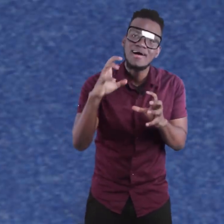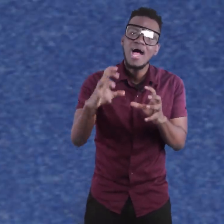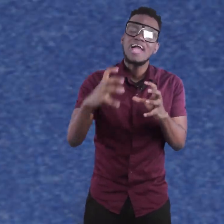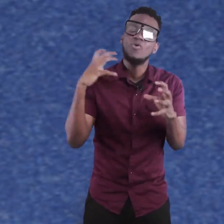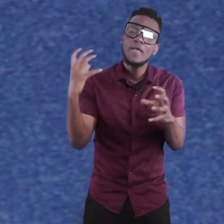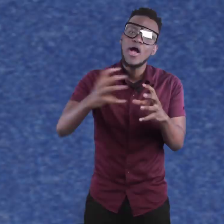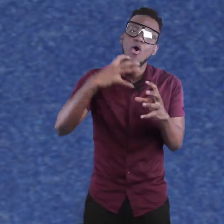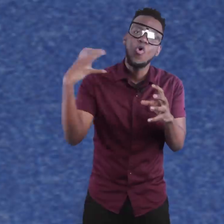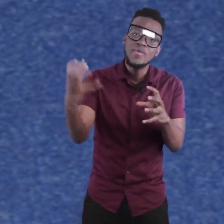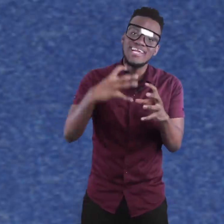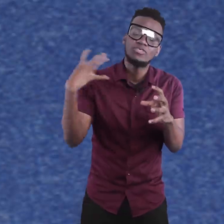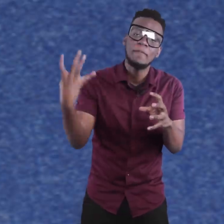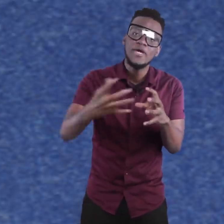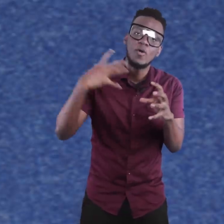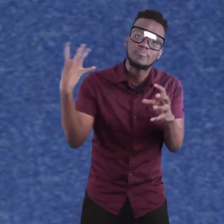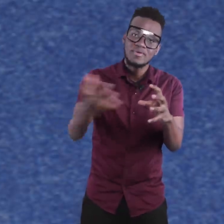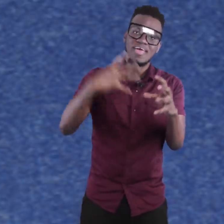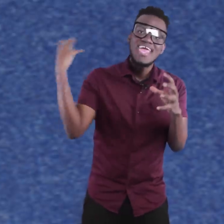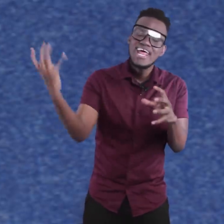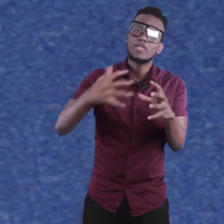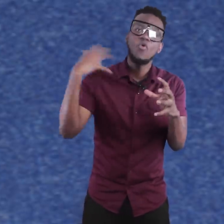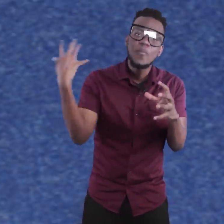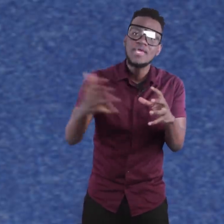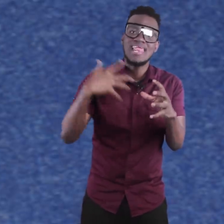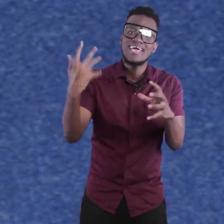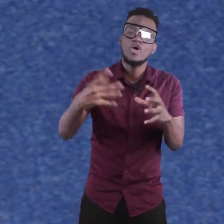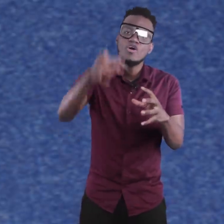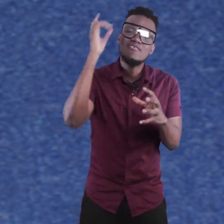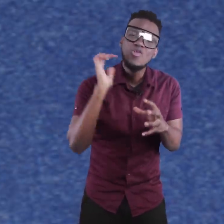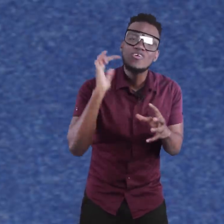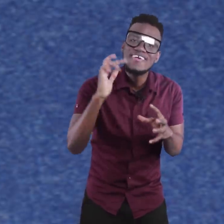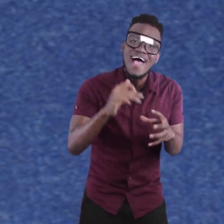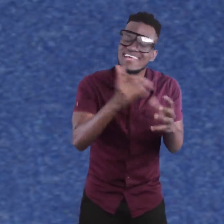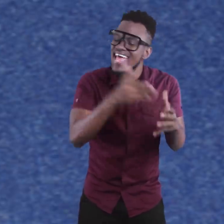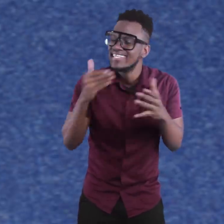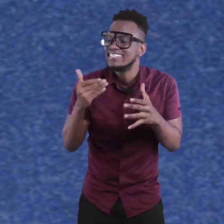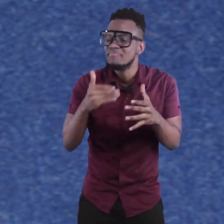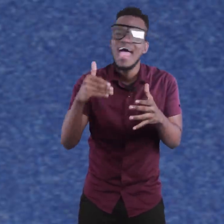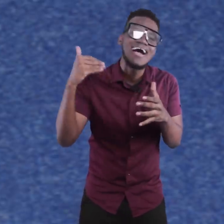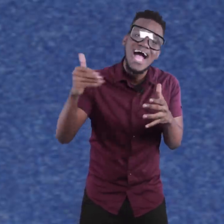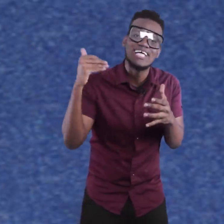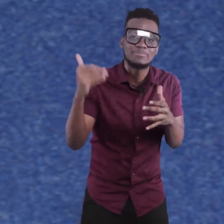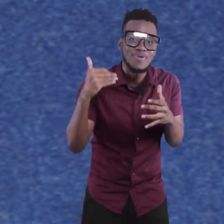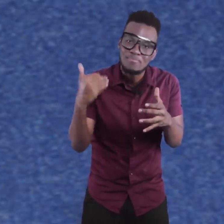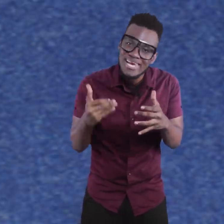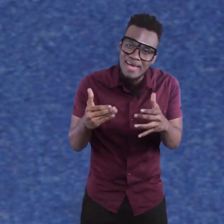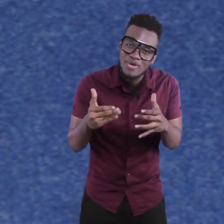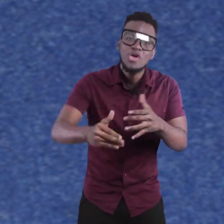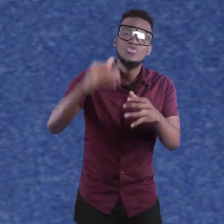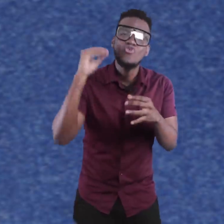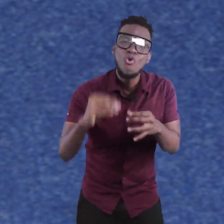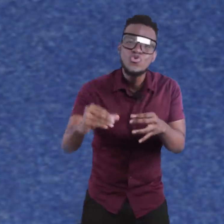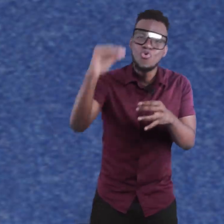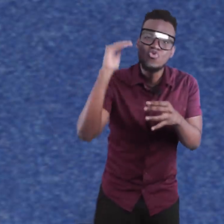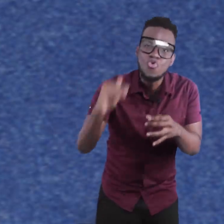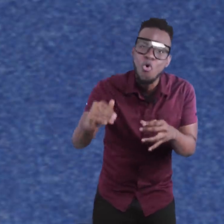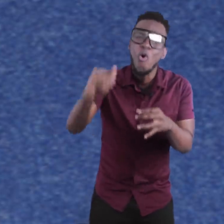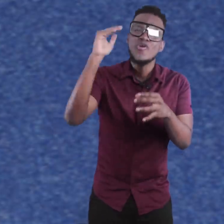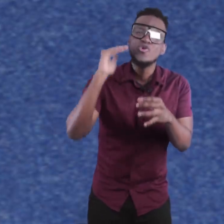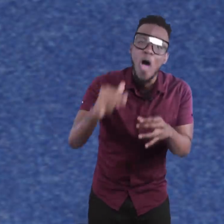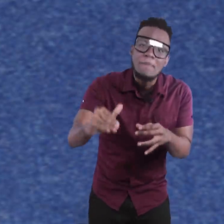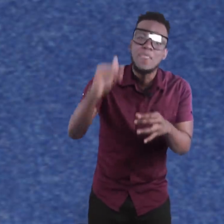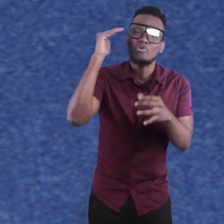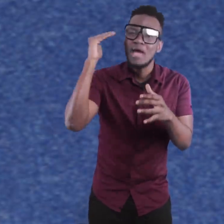the impact, and the one bag of Obioness we build up in that open line. No girl can't see me and cause problem. Do you